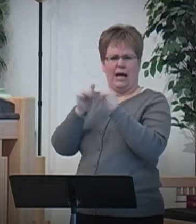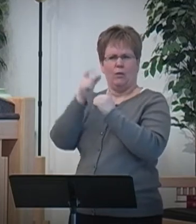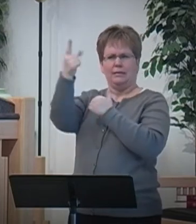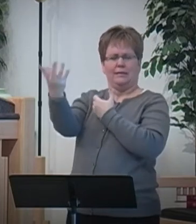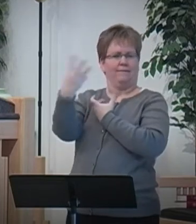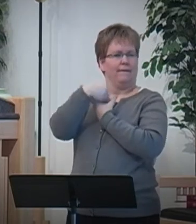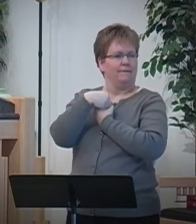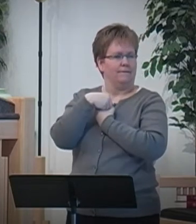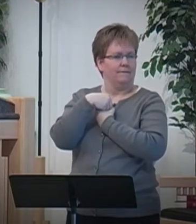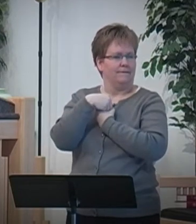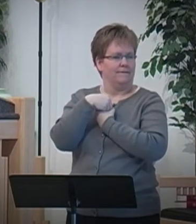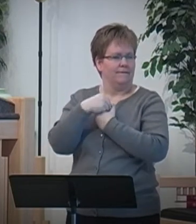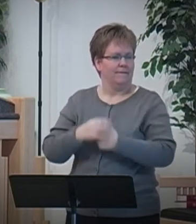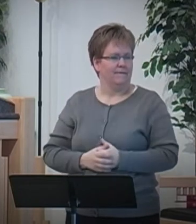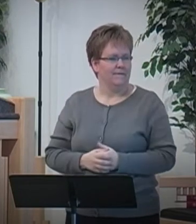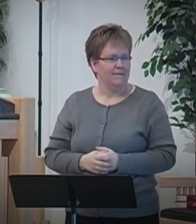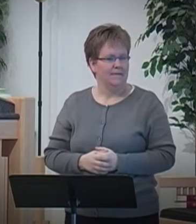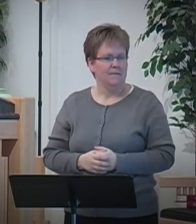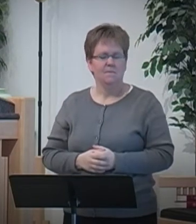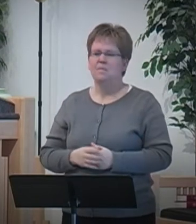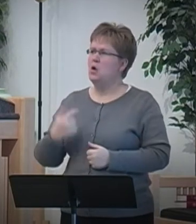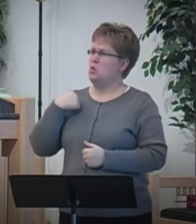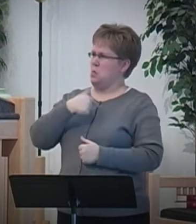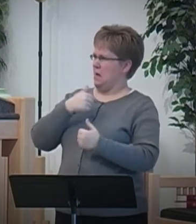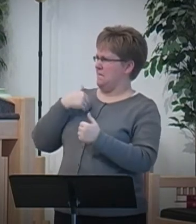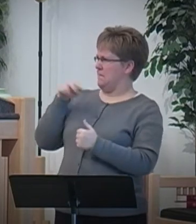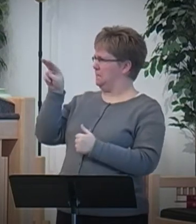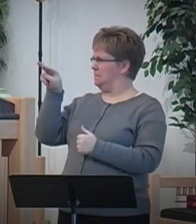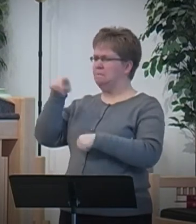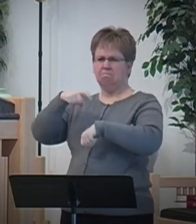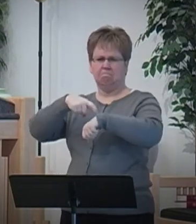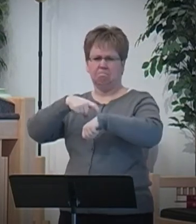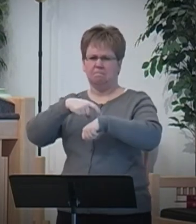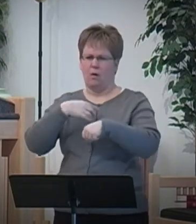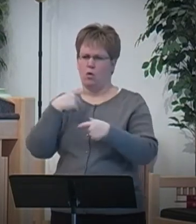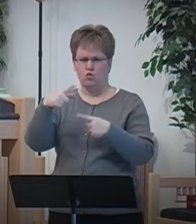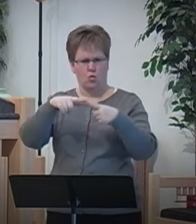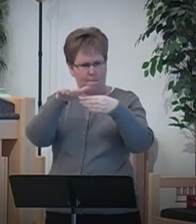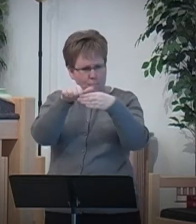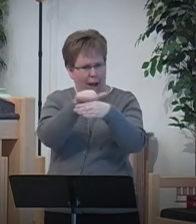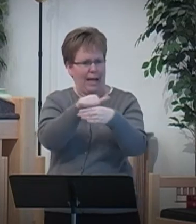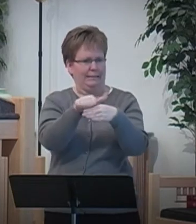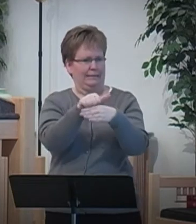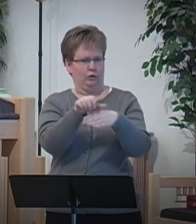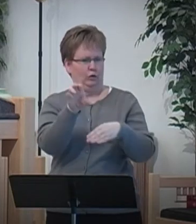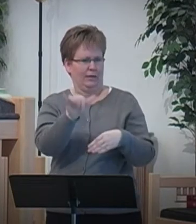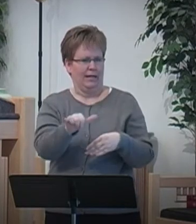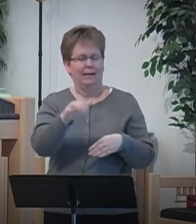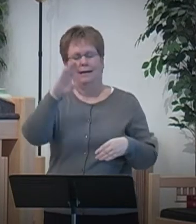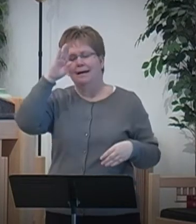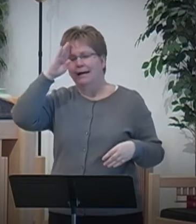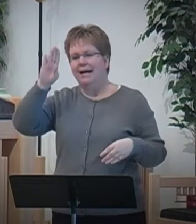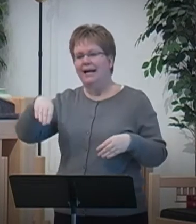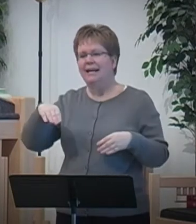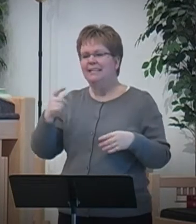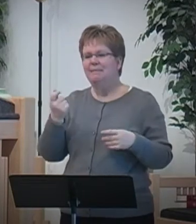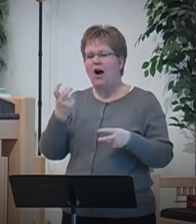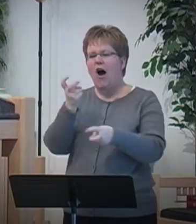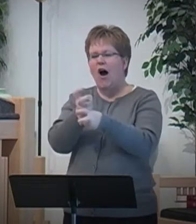So I think we have just a little time. I'd like us to actually practice doing this. I know these are a little harder questions than what